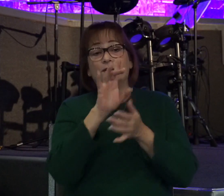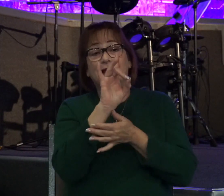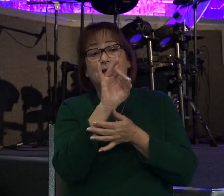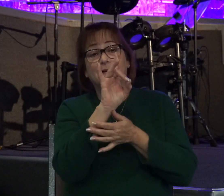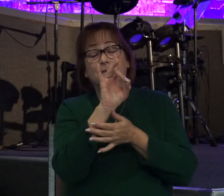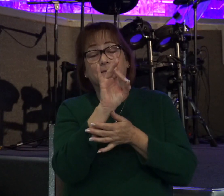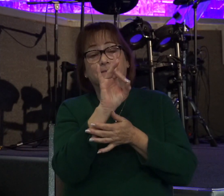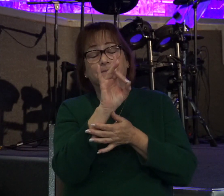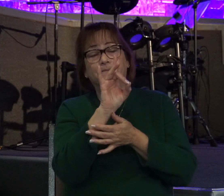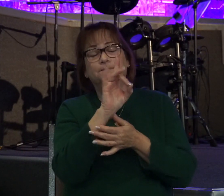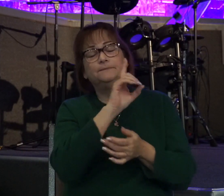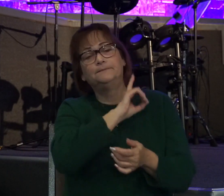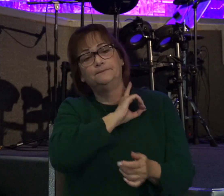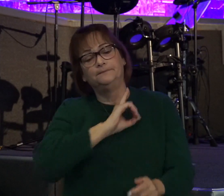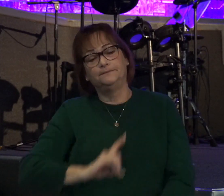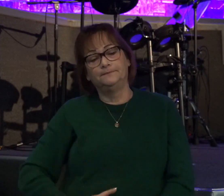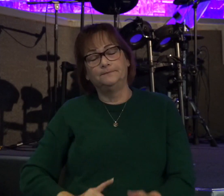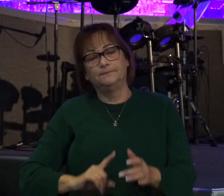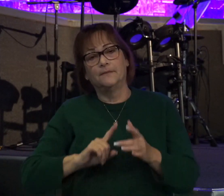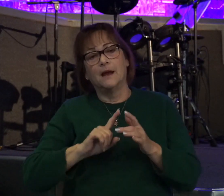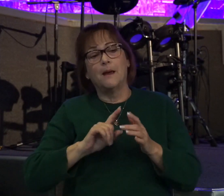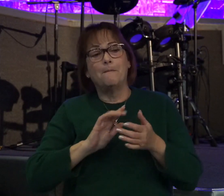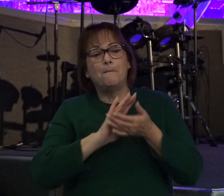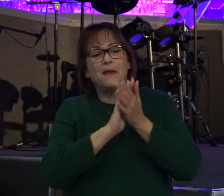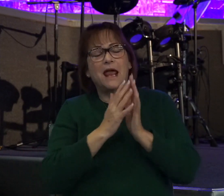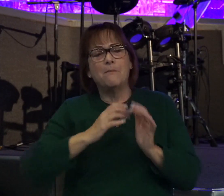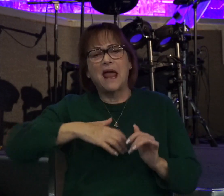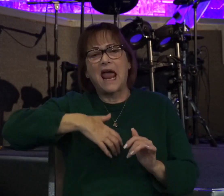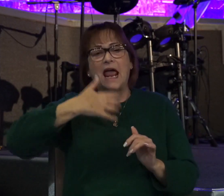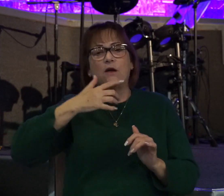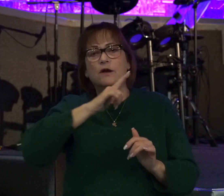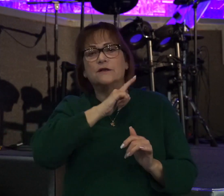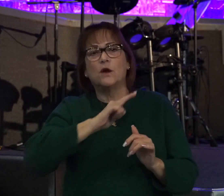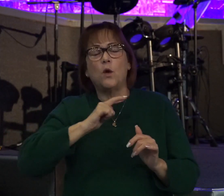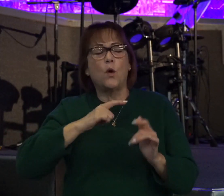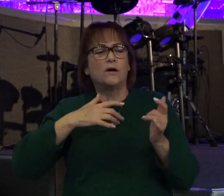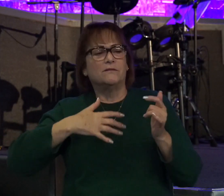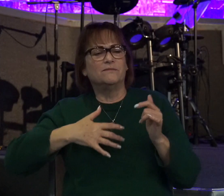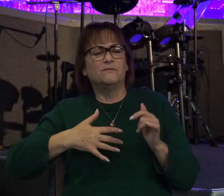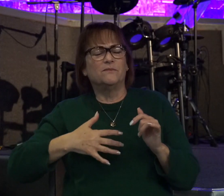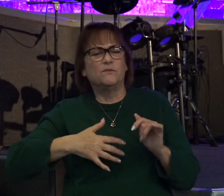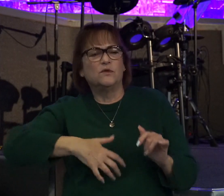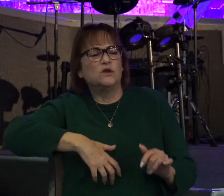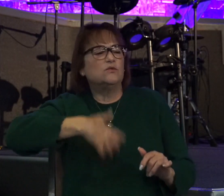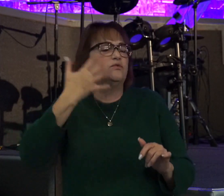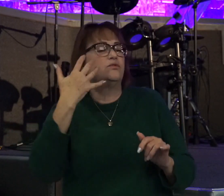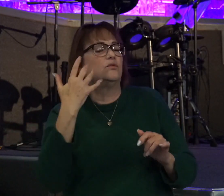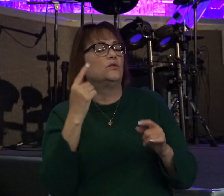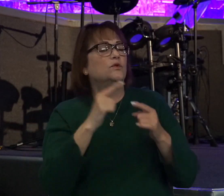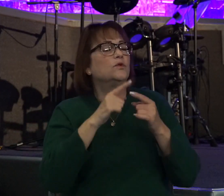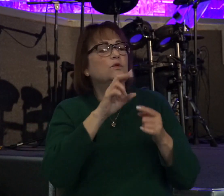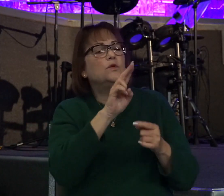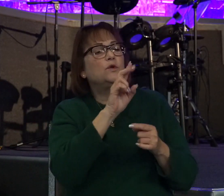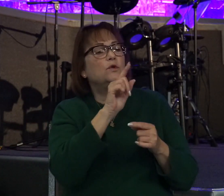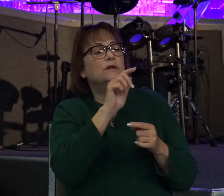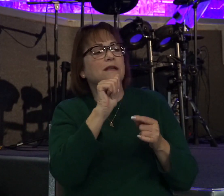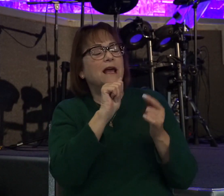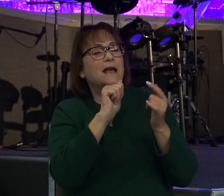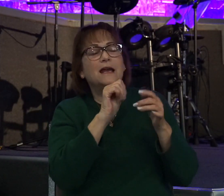And David became angry because of the Lord's outbreak against Uzzah. And he called the name of the